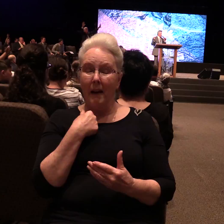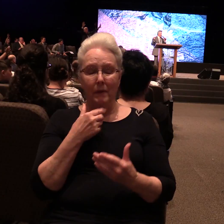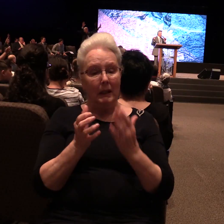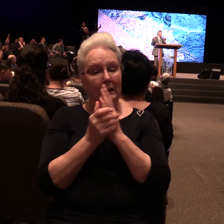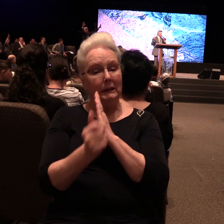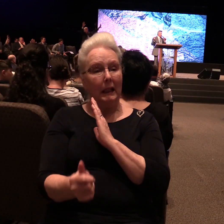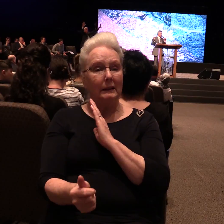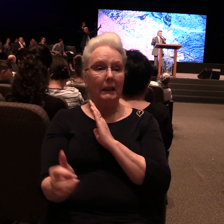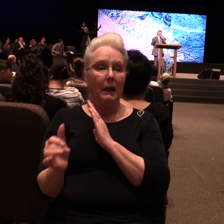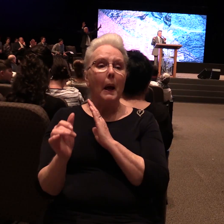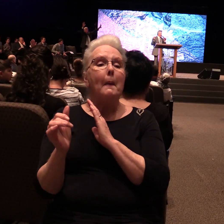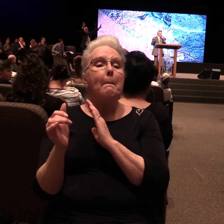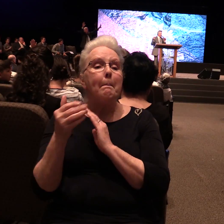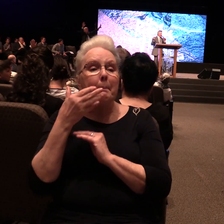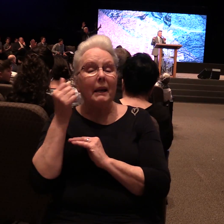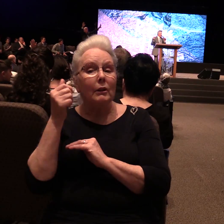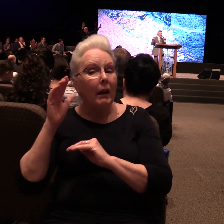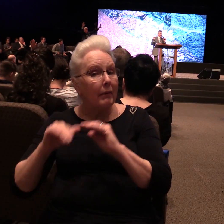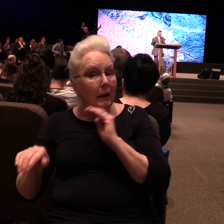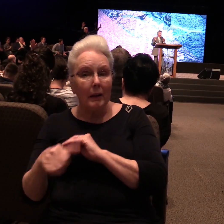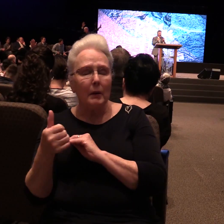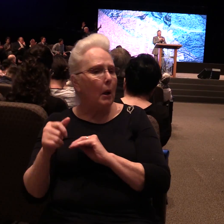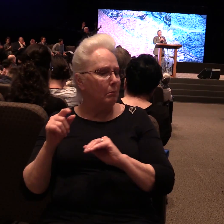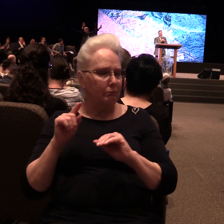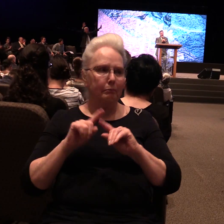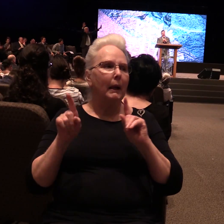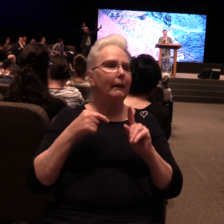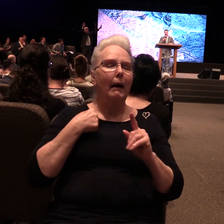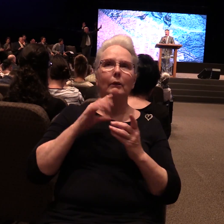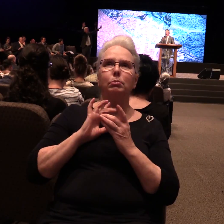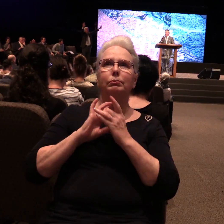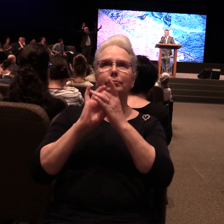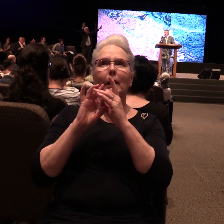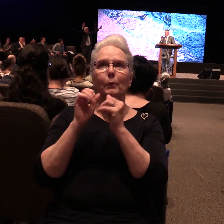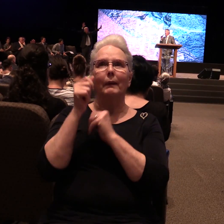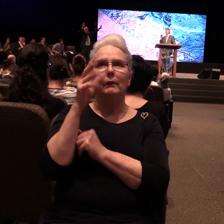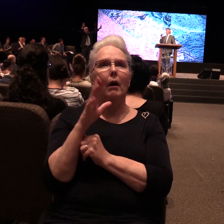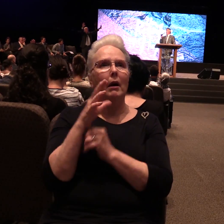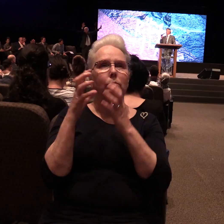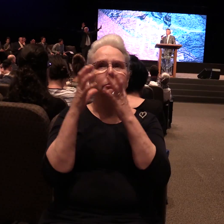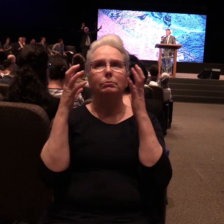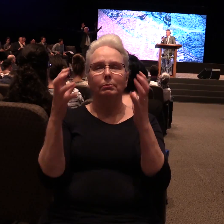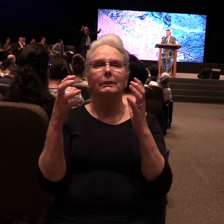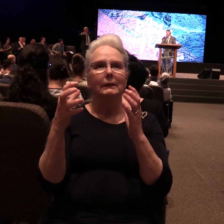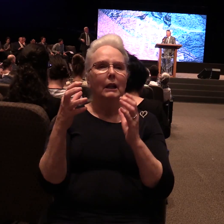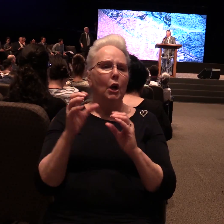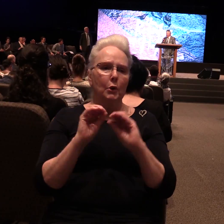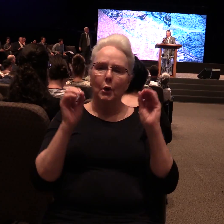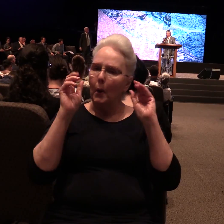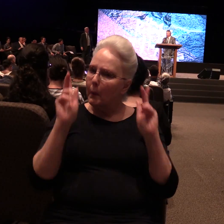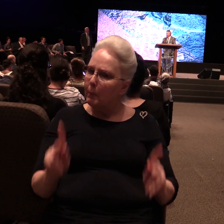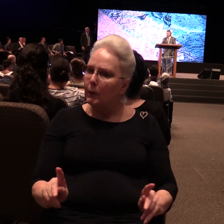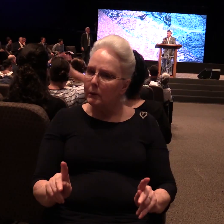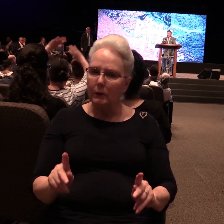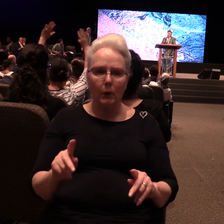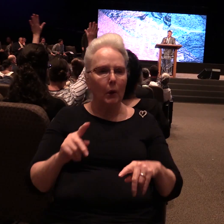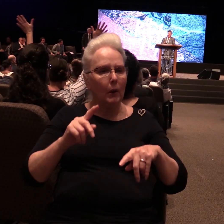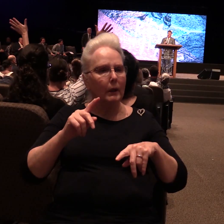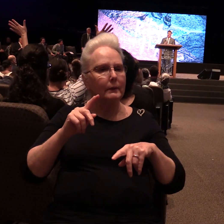connect with God just as good or better than anyone else. I don't let anyone determine where I'm headed.